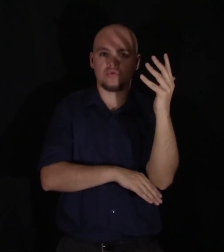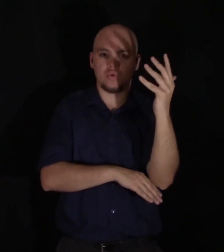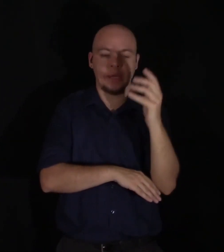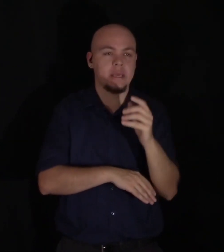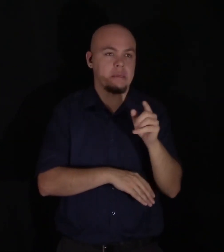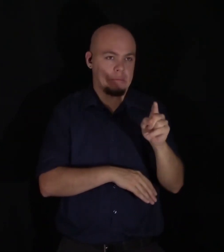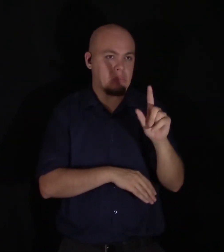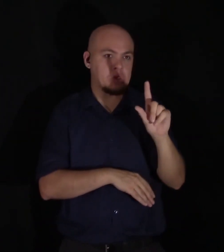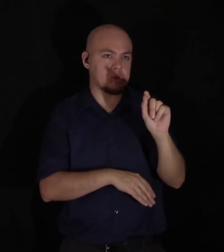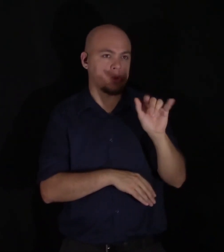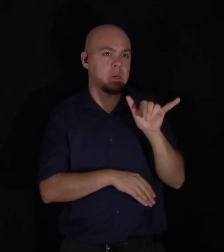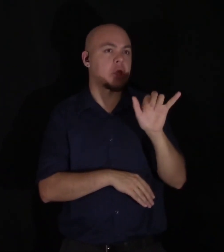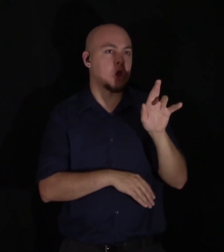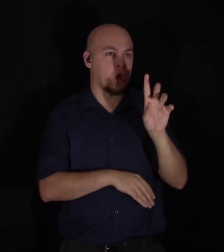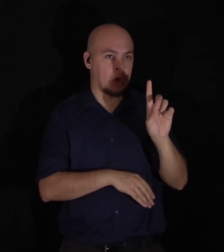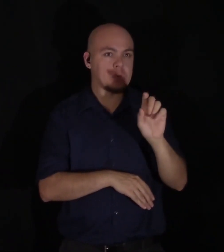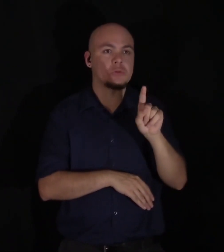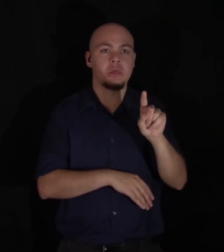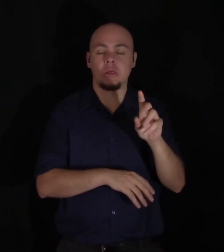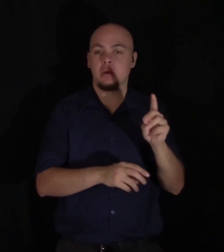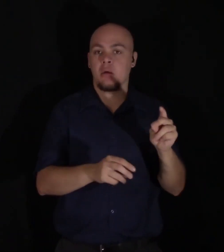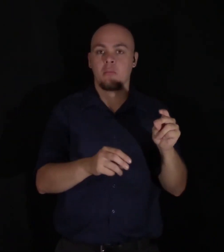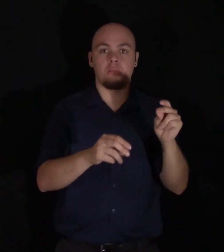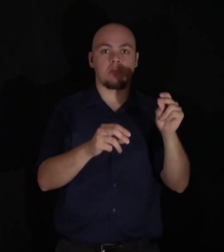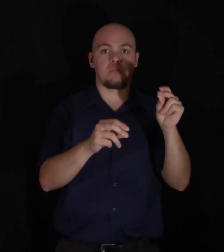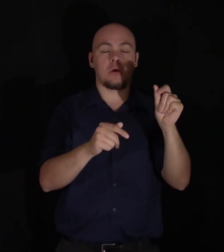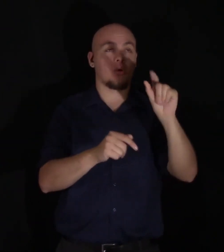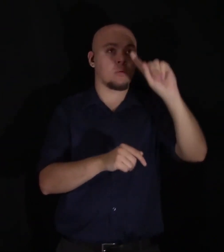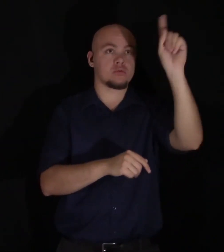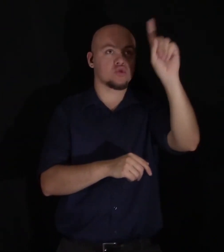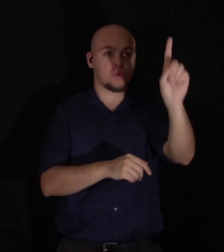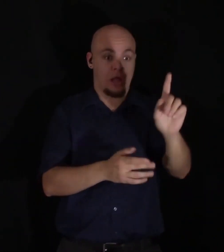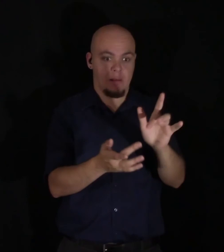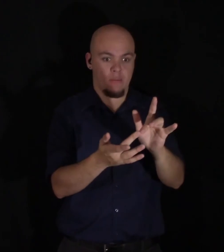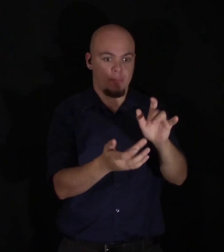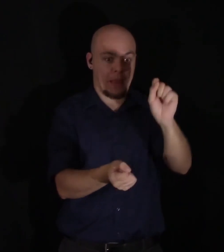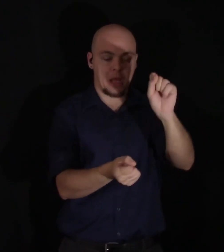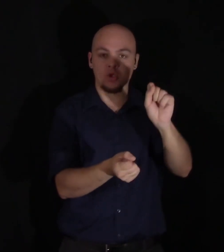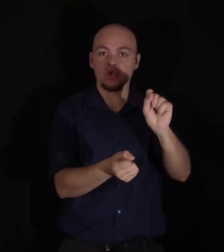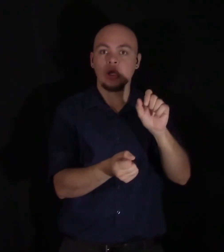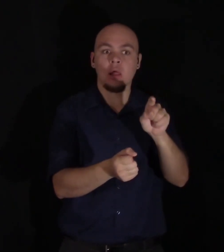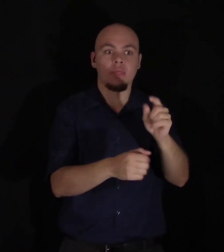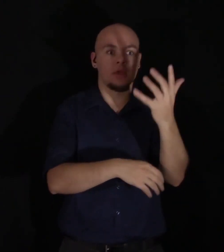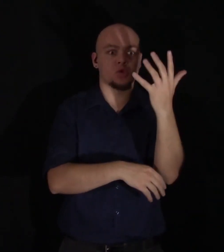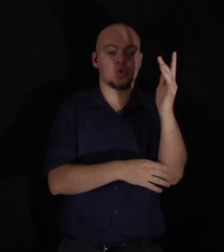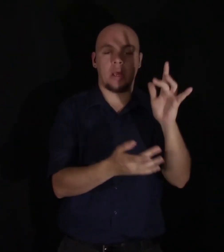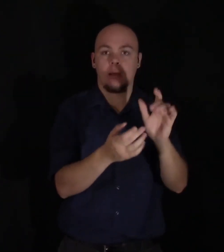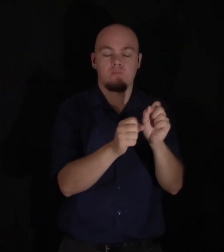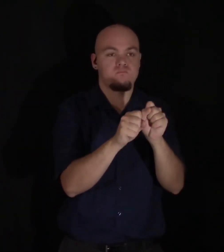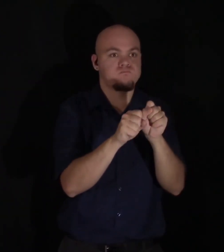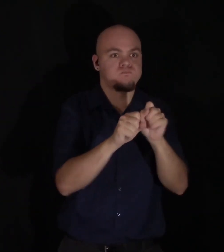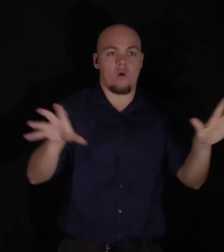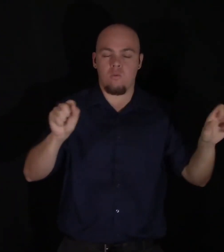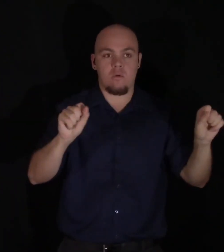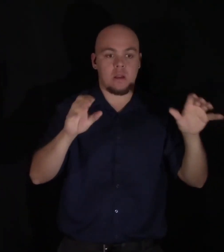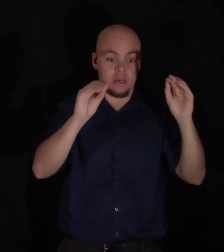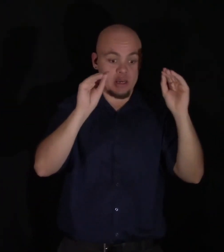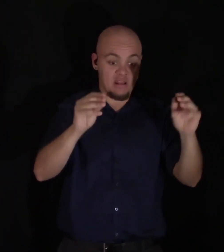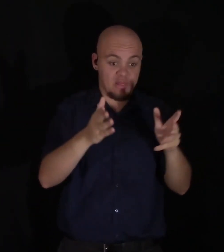our house, and so soon as the dazzling light vanished, the oak had disappeared, and nothing remained but a blasted